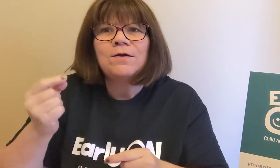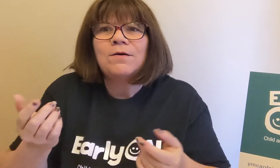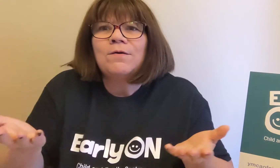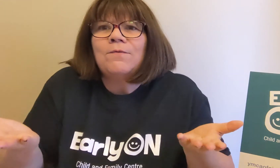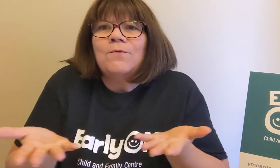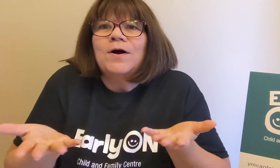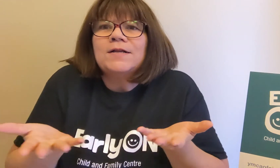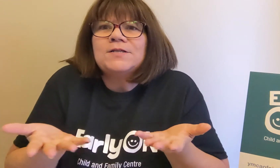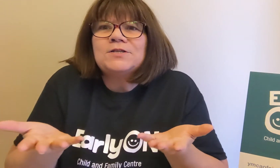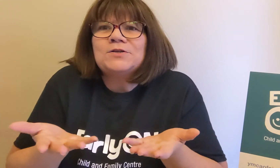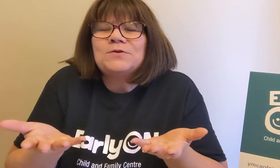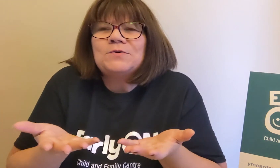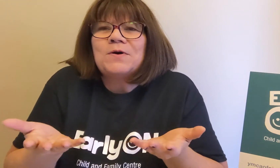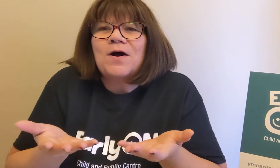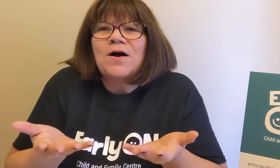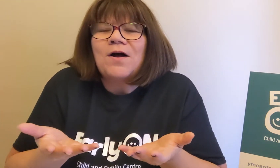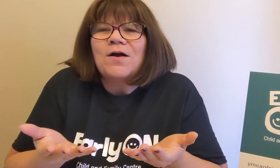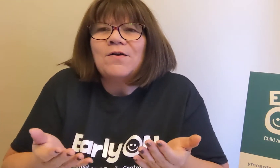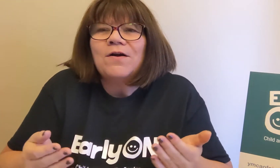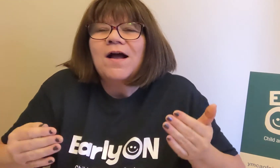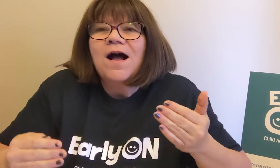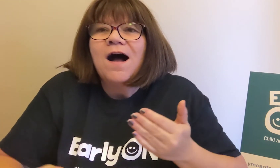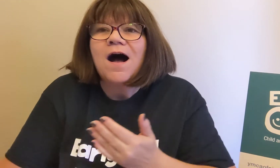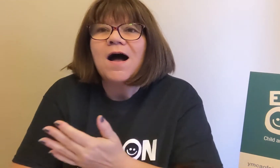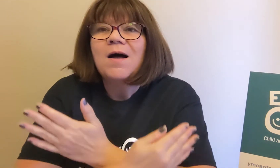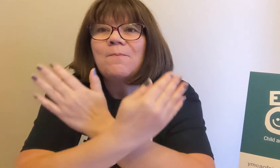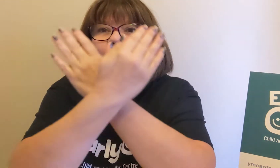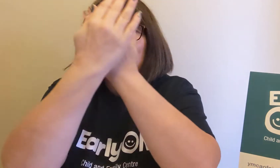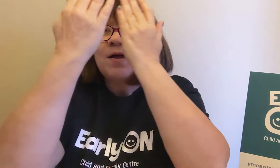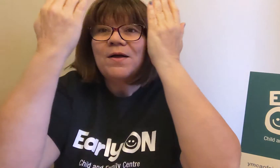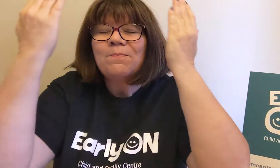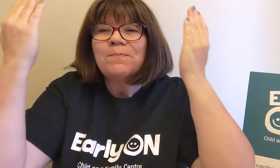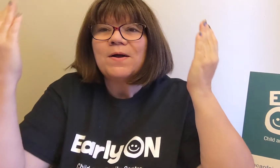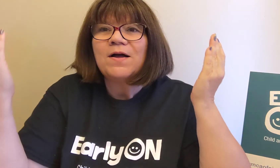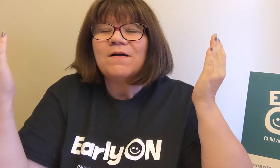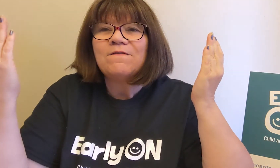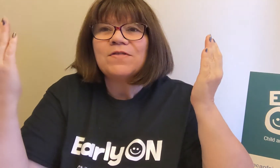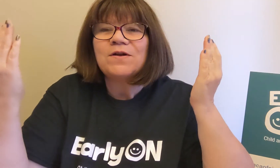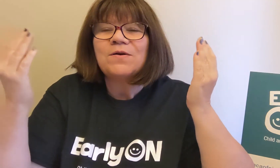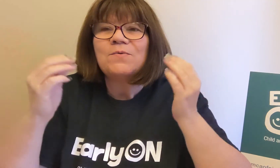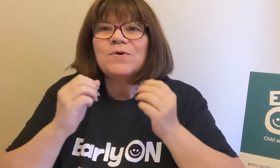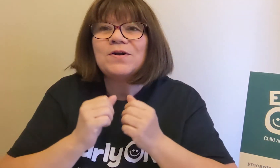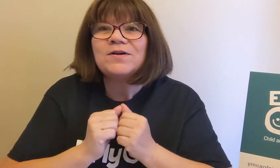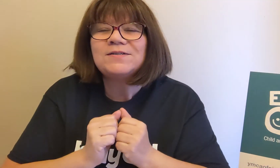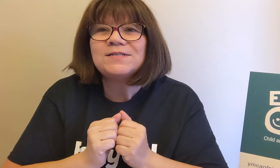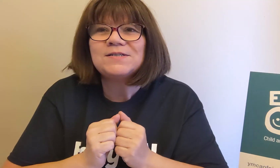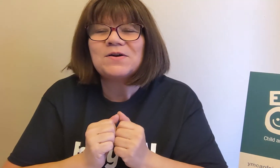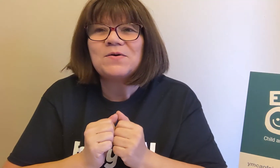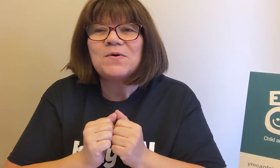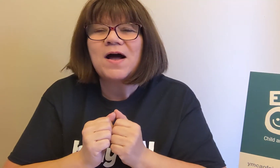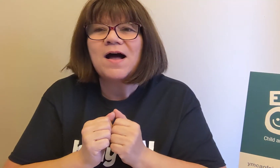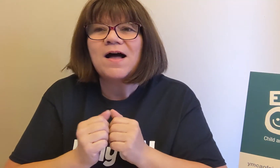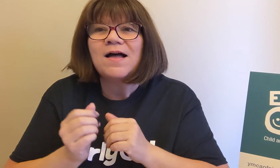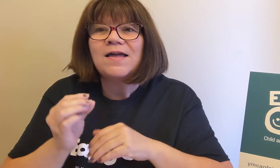what you are. Up above the world so high